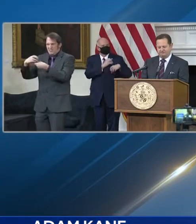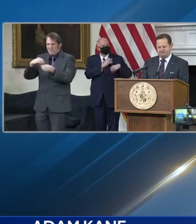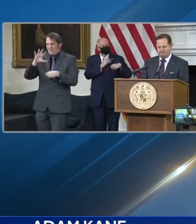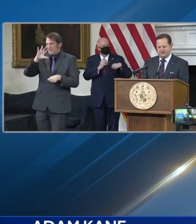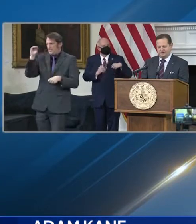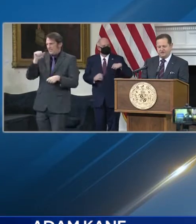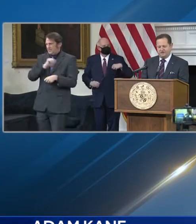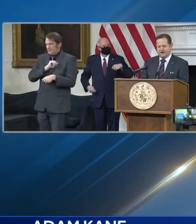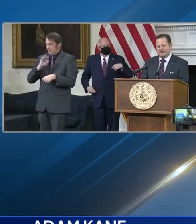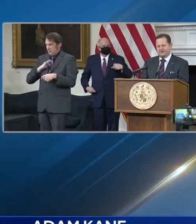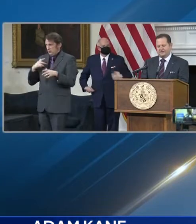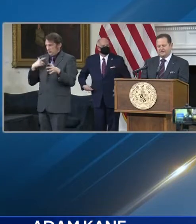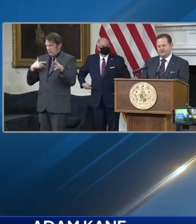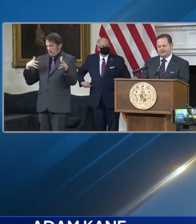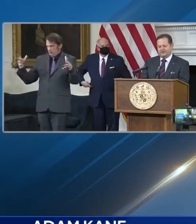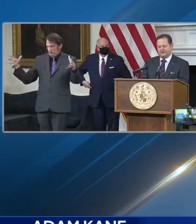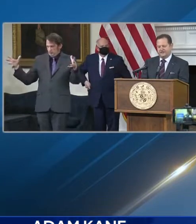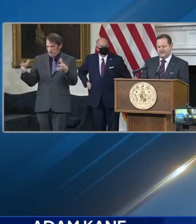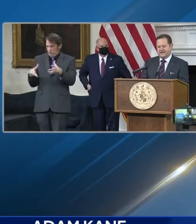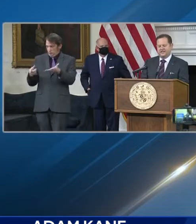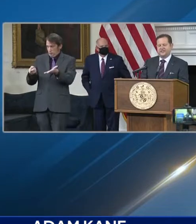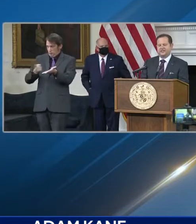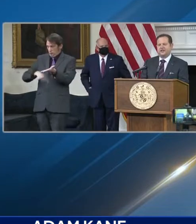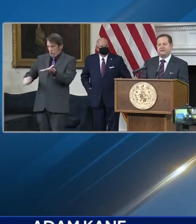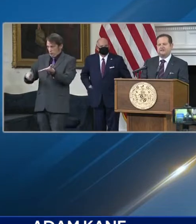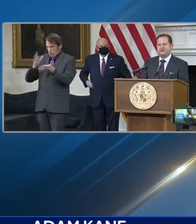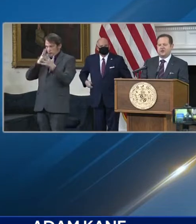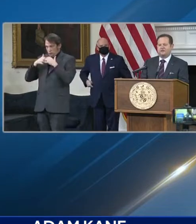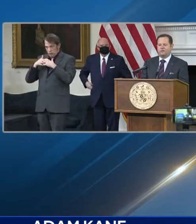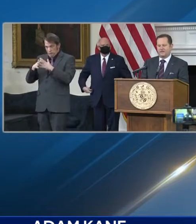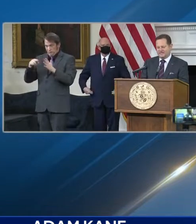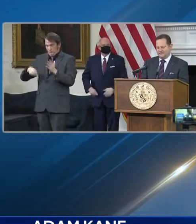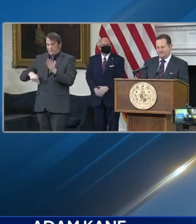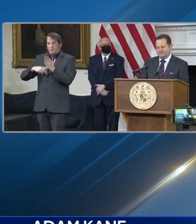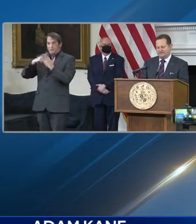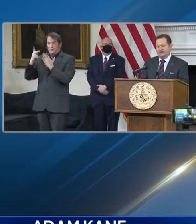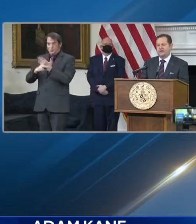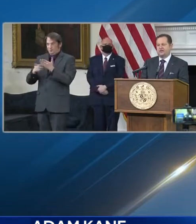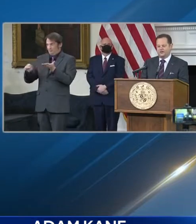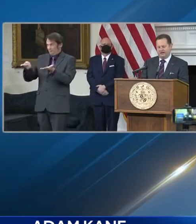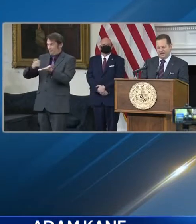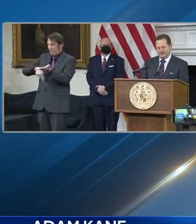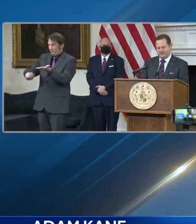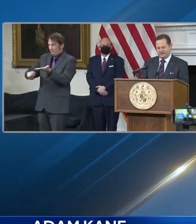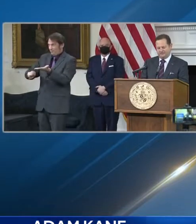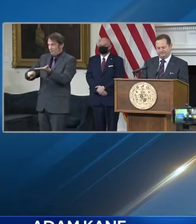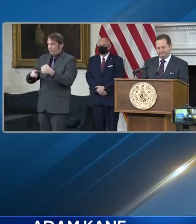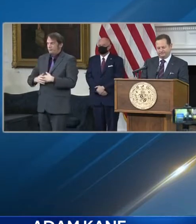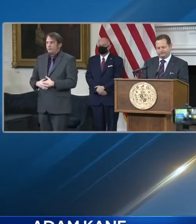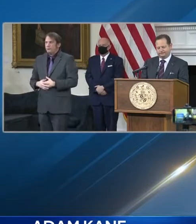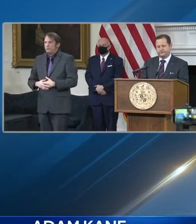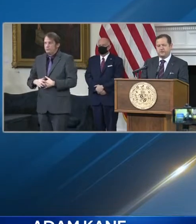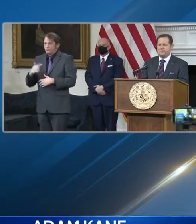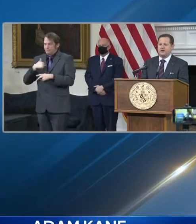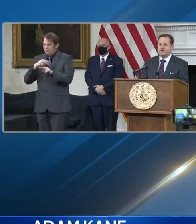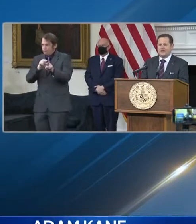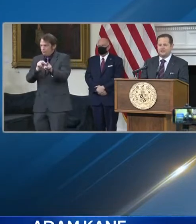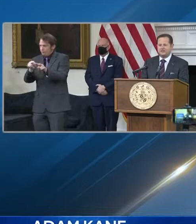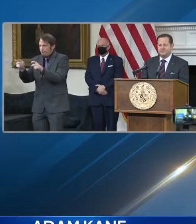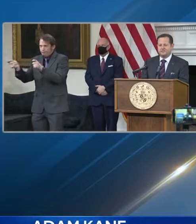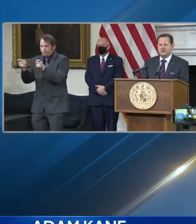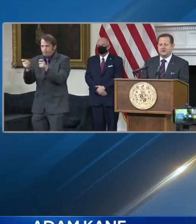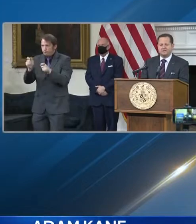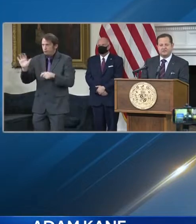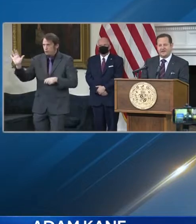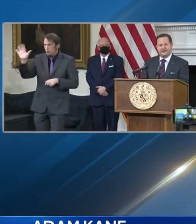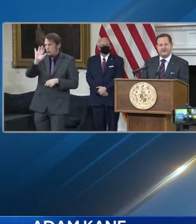program. Maryland's unique rate setting agency governs all 47 acute care hospitals. Maryland's